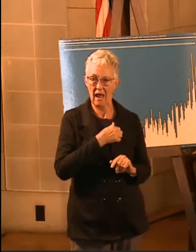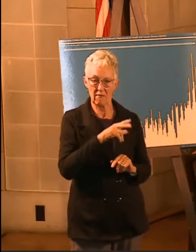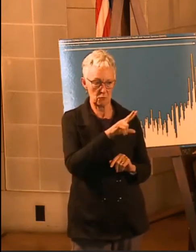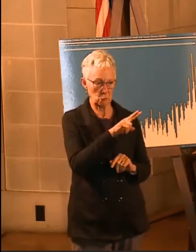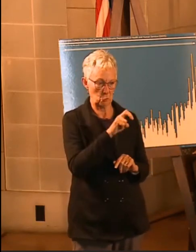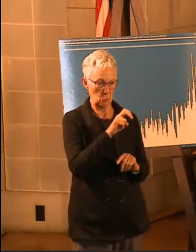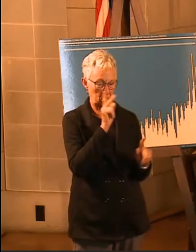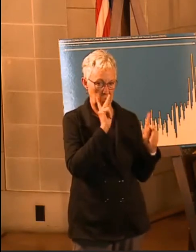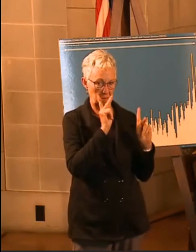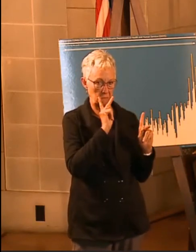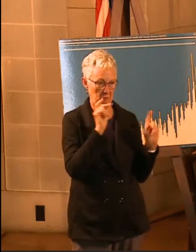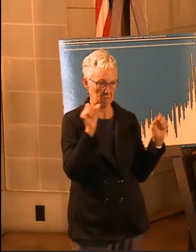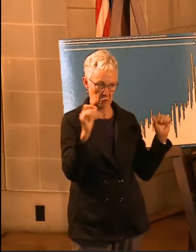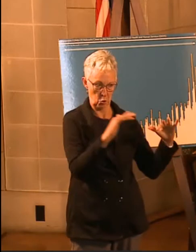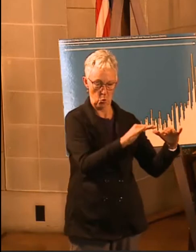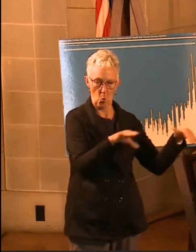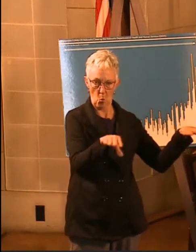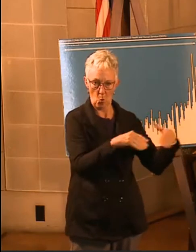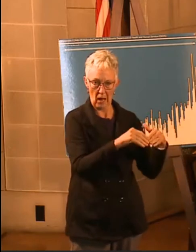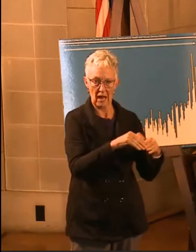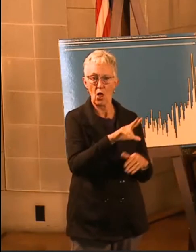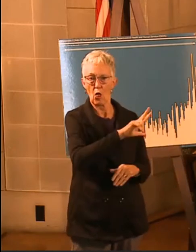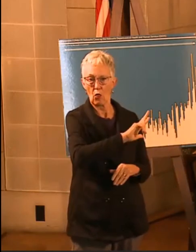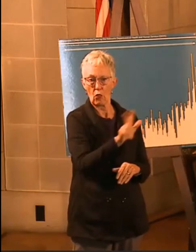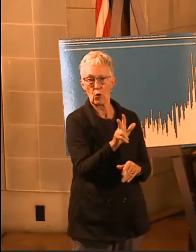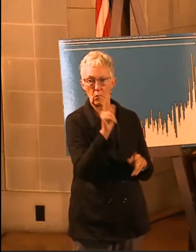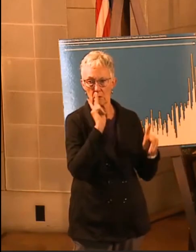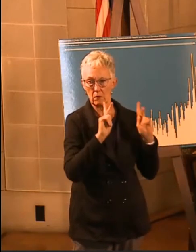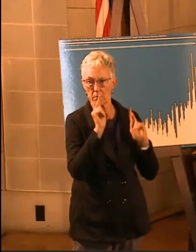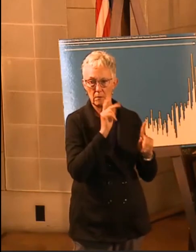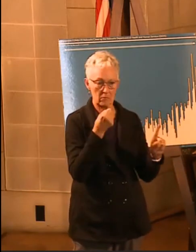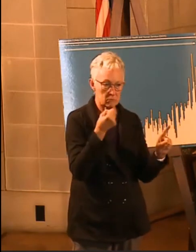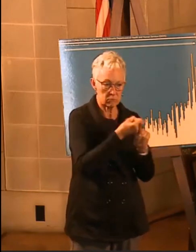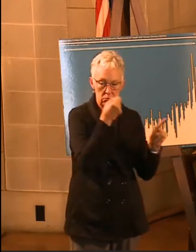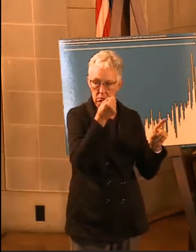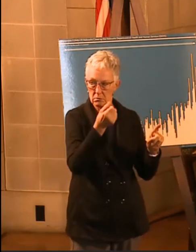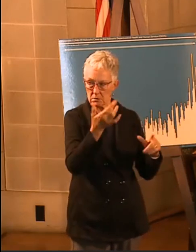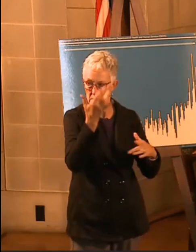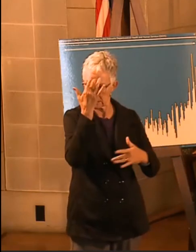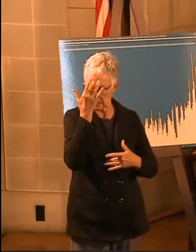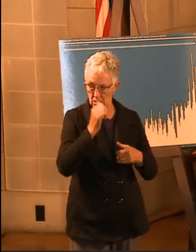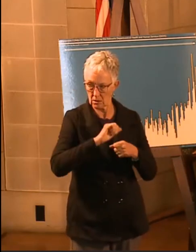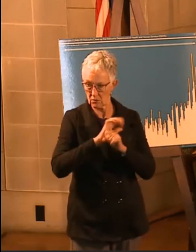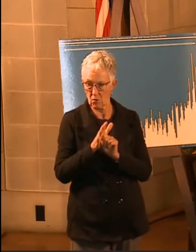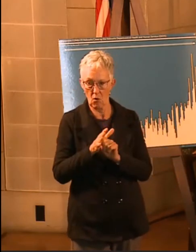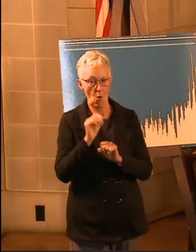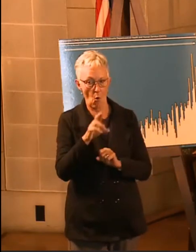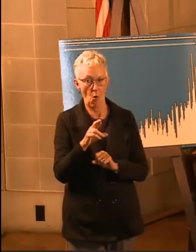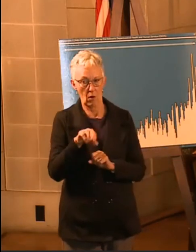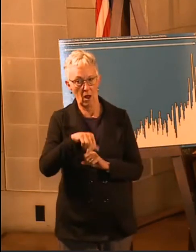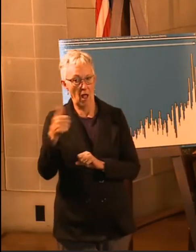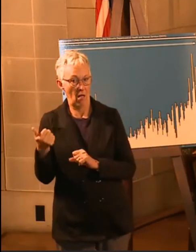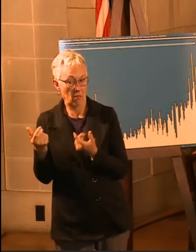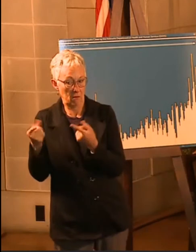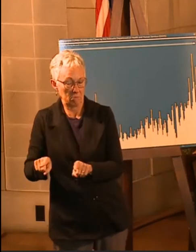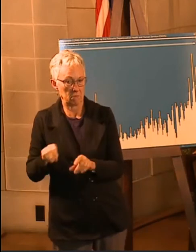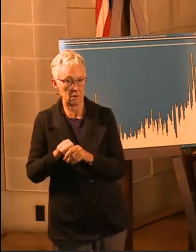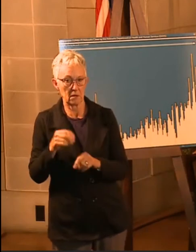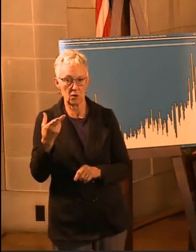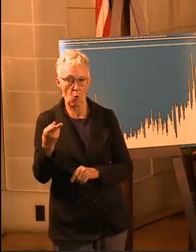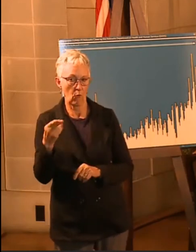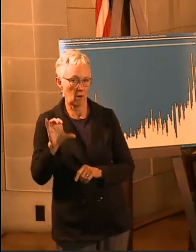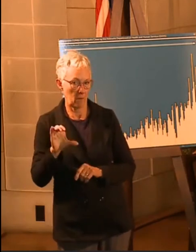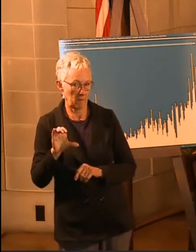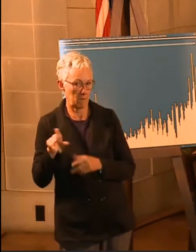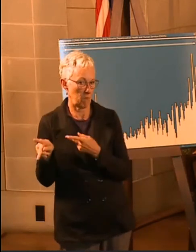you may have read the story about the homecoming party that was in the paper today. So crowded places.